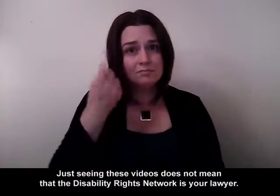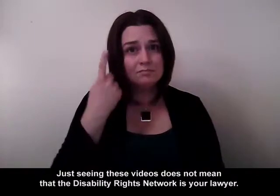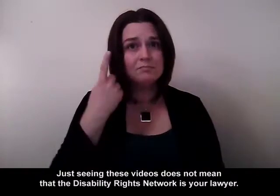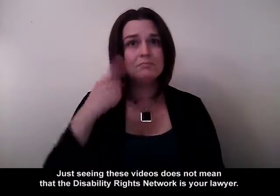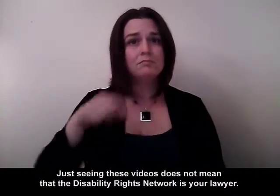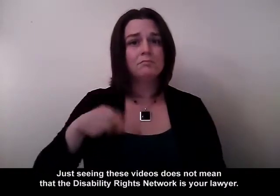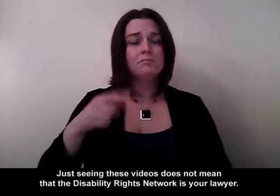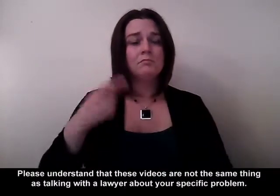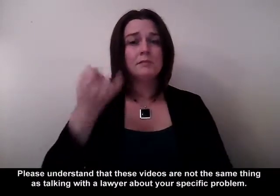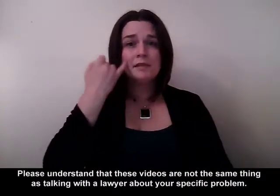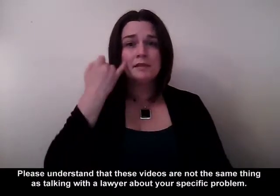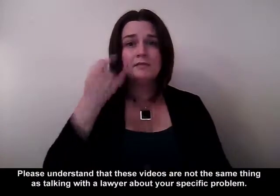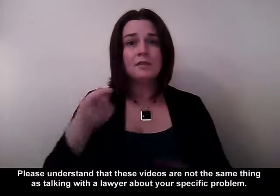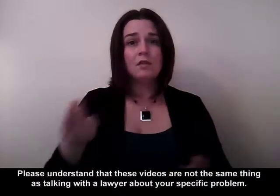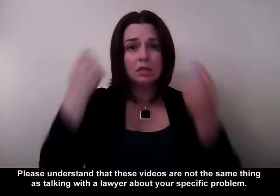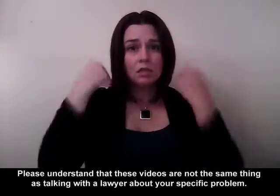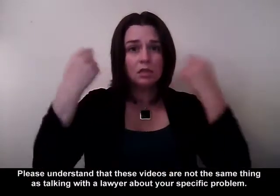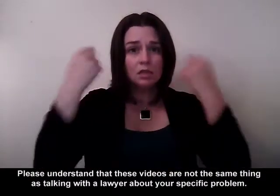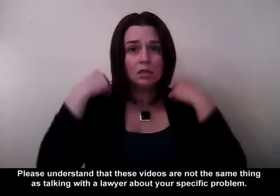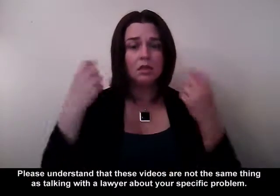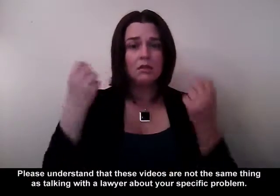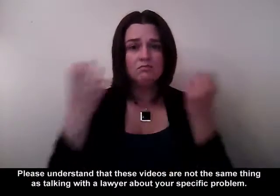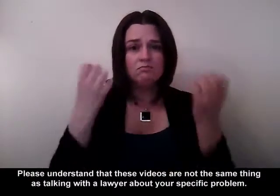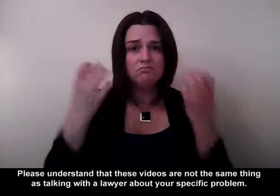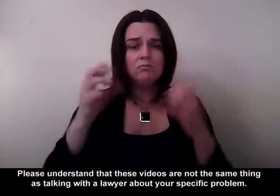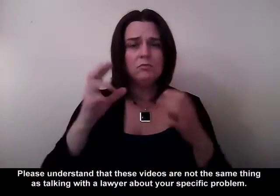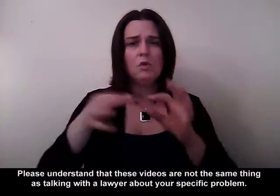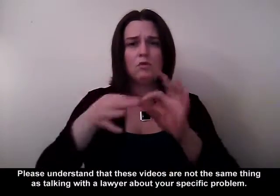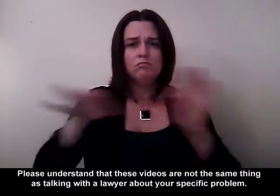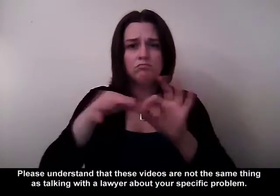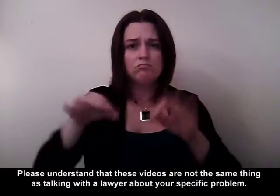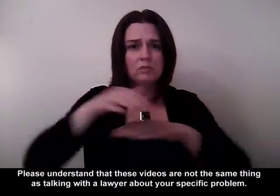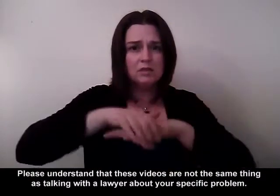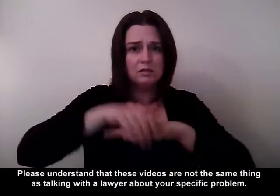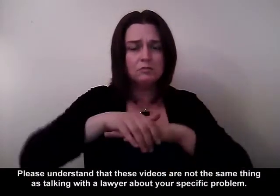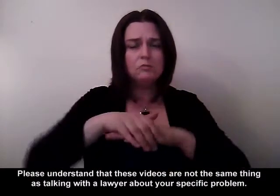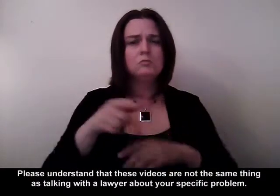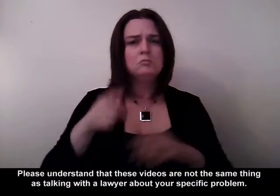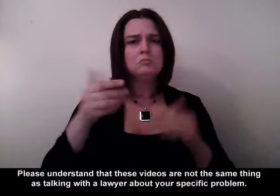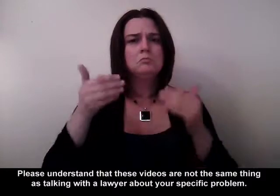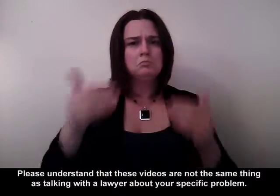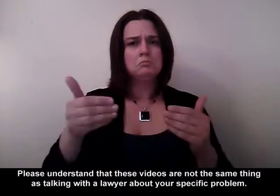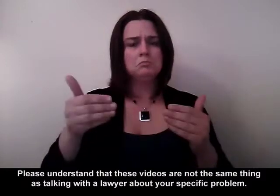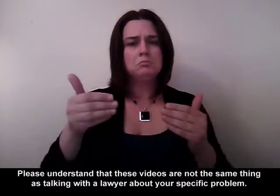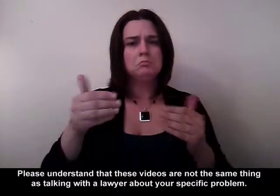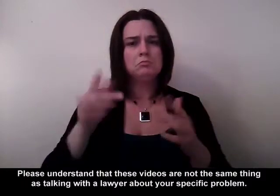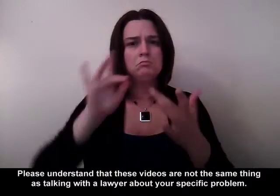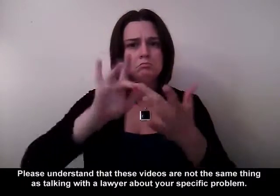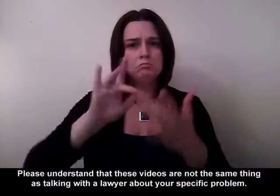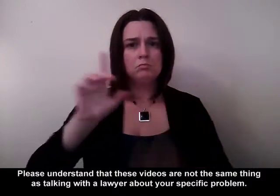Please understand, these videos are not the same thing as talking with a lawyer about your specific problem.